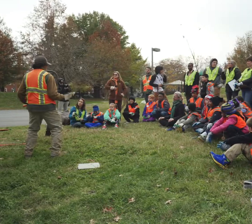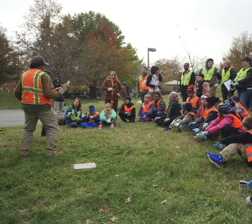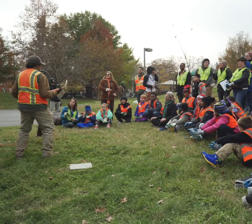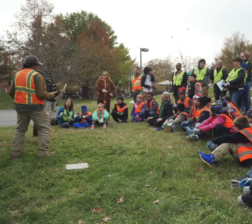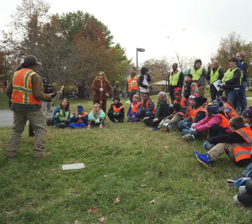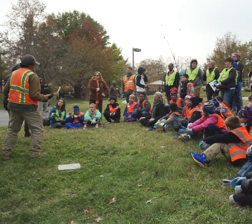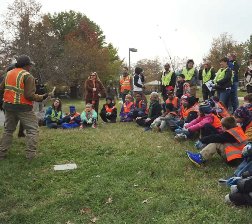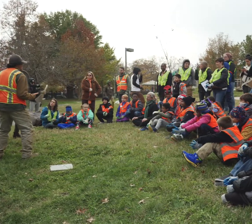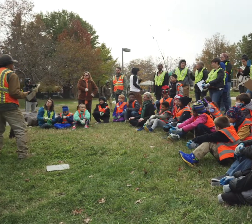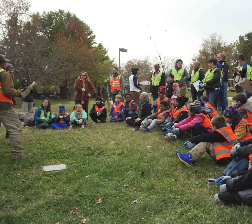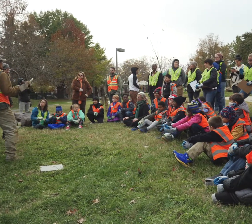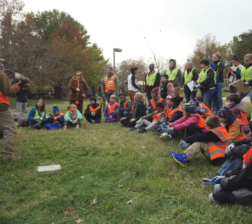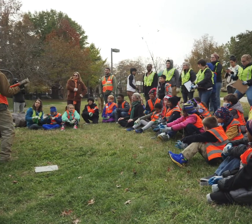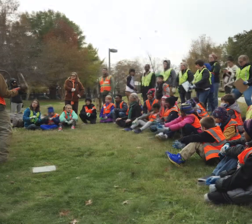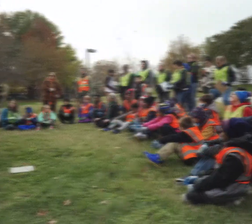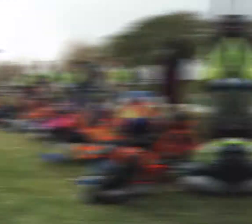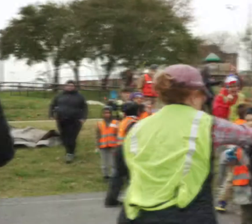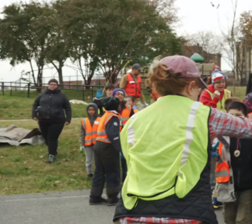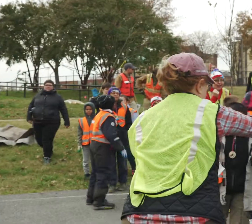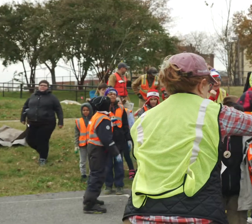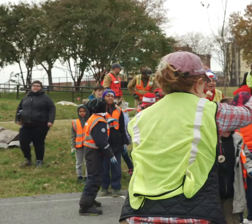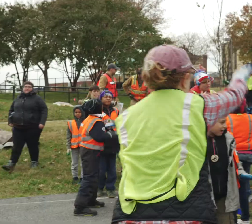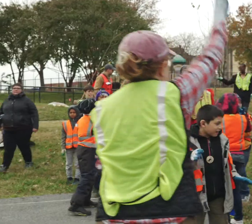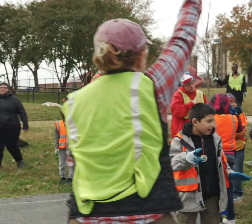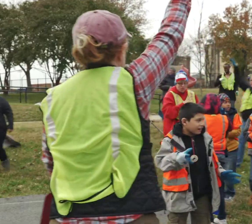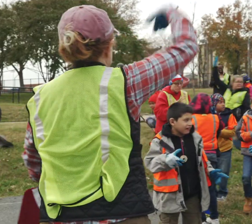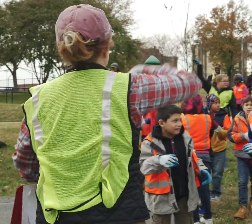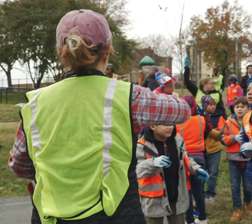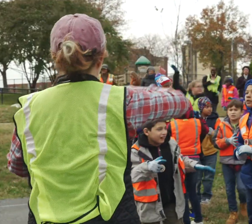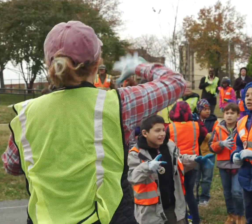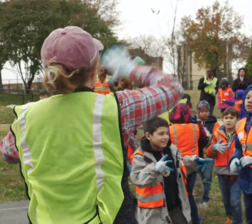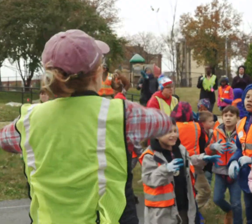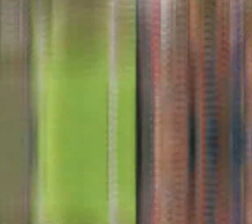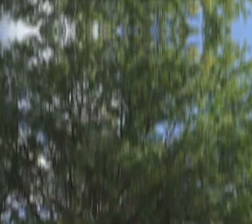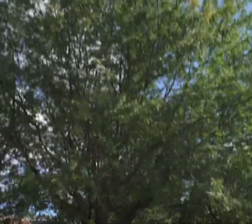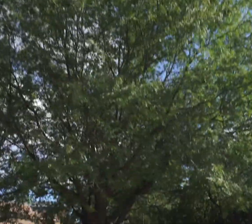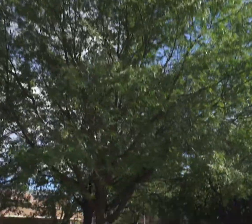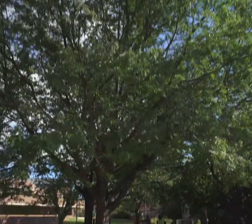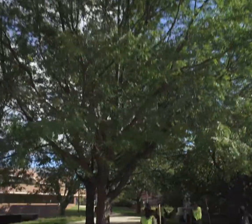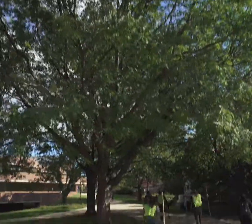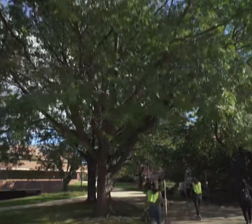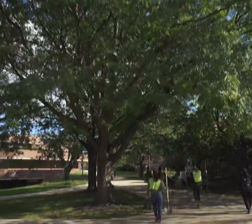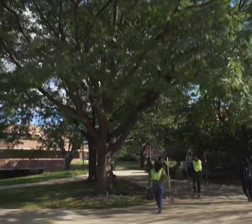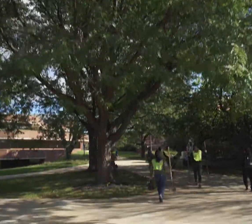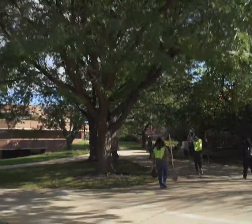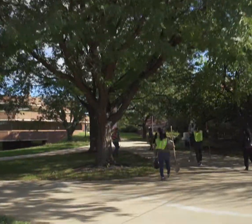Demonstration Elementary School, which is KDES. That is housed on the campus of Gallaudet University. I also started volunteering with